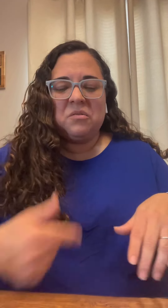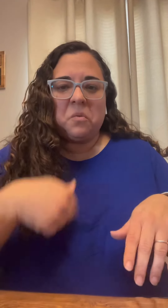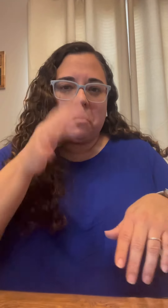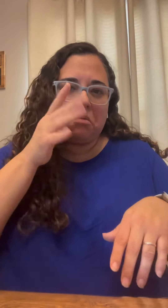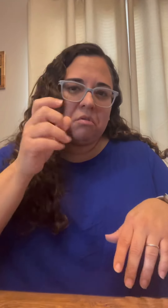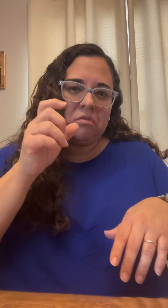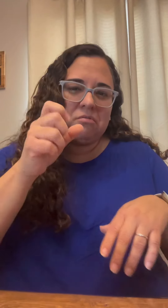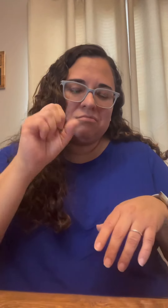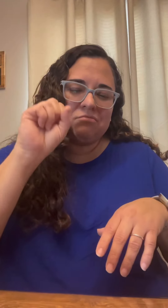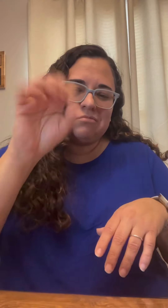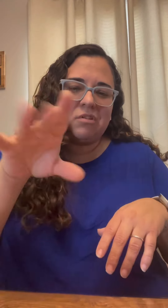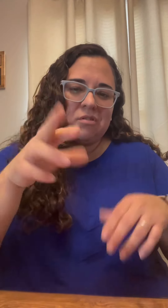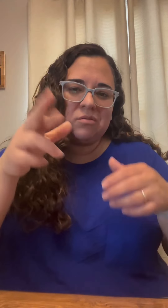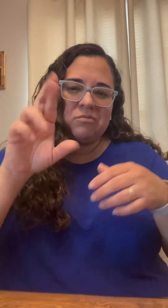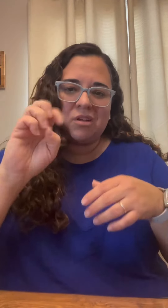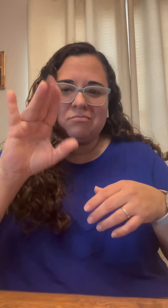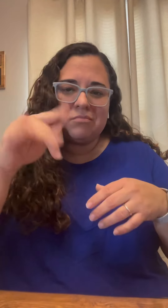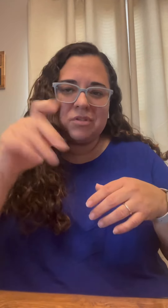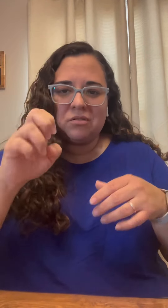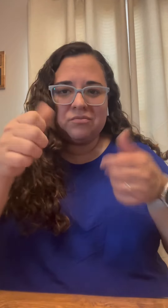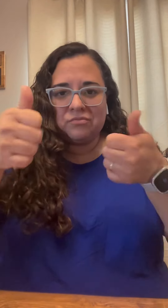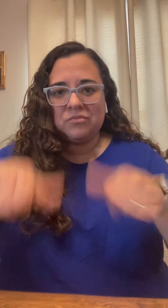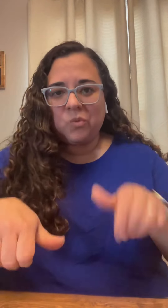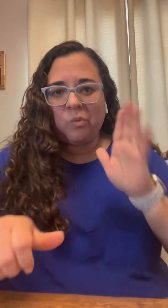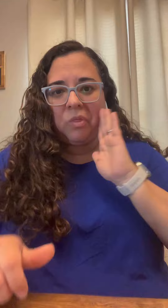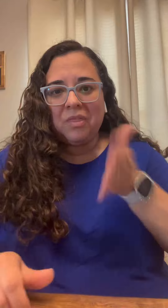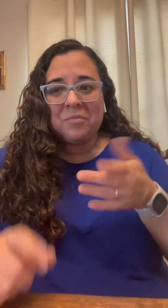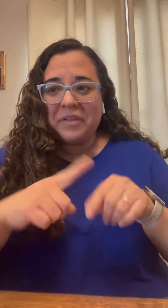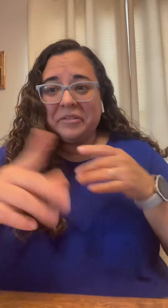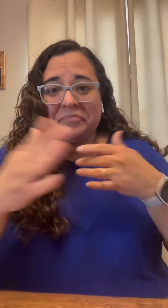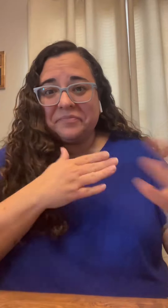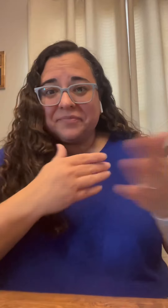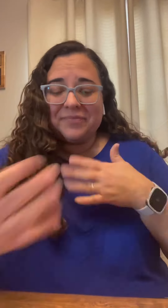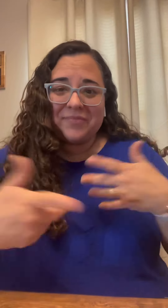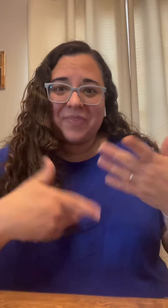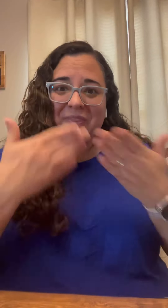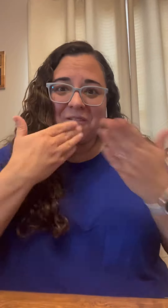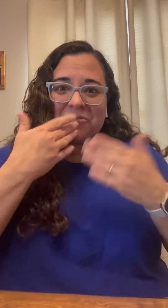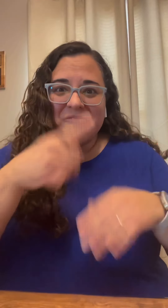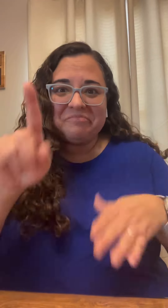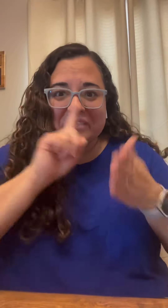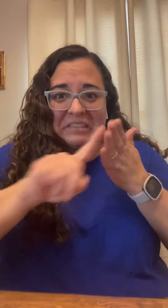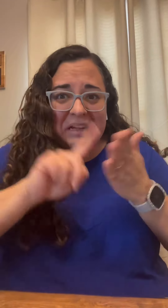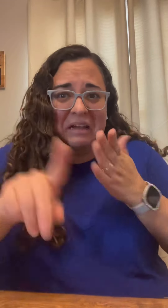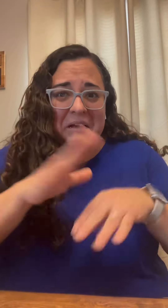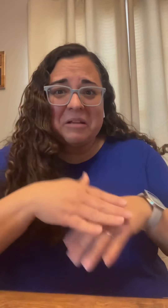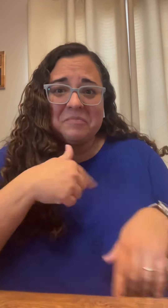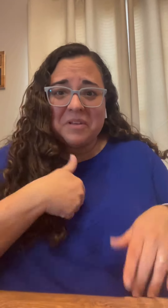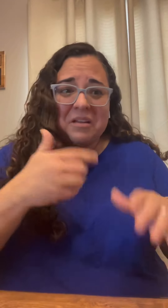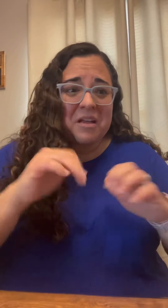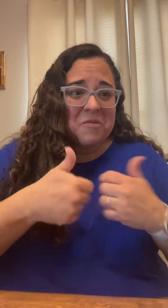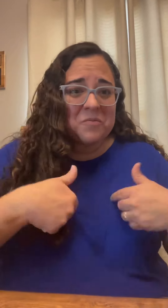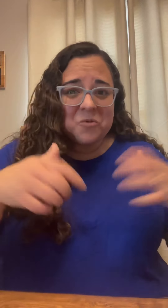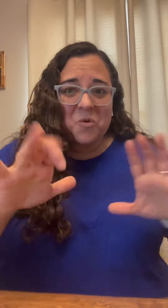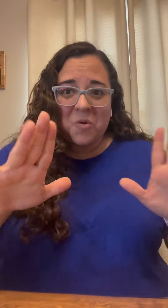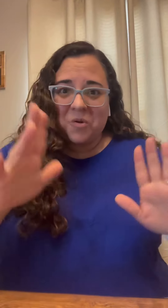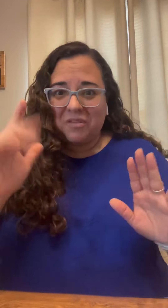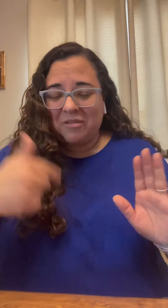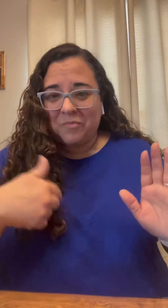cough it's almost gone now um so i'll send that or i'll post that video of that recipe anyway thanks guys for